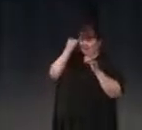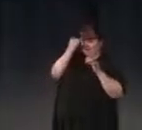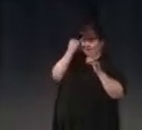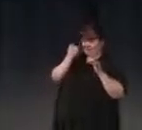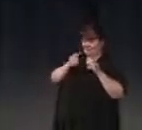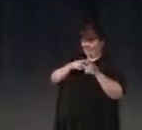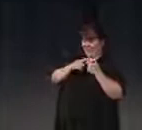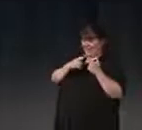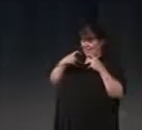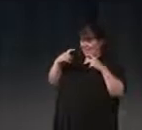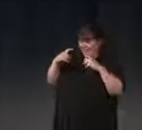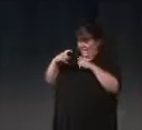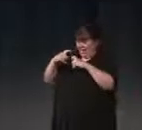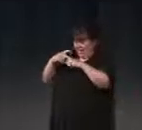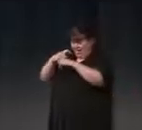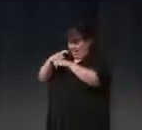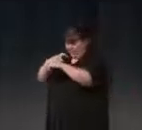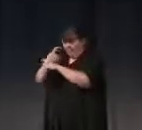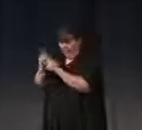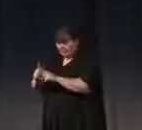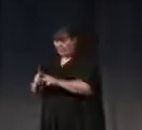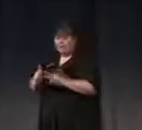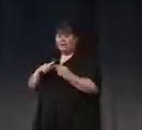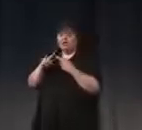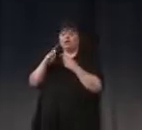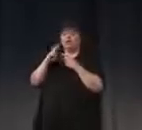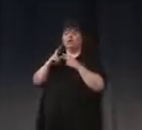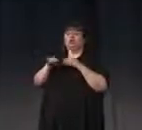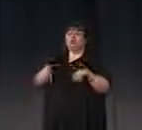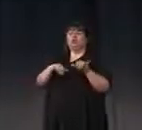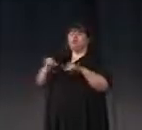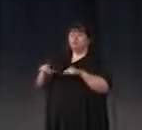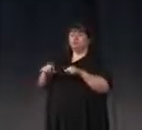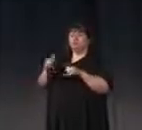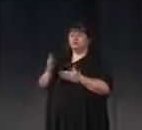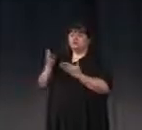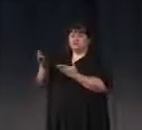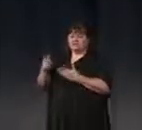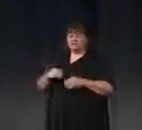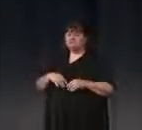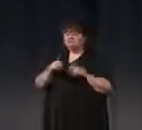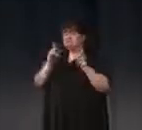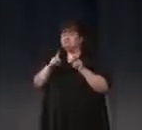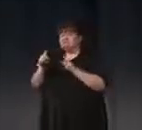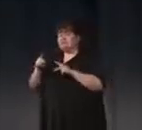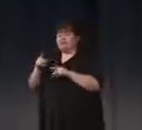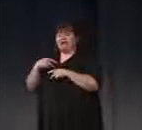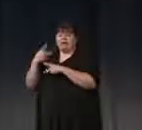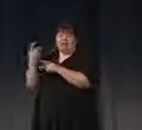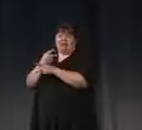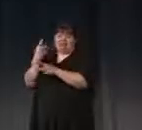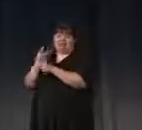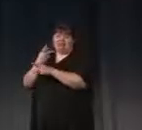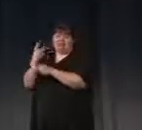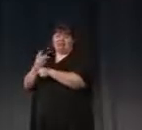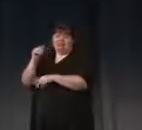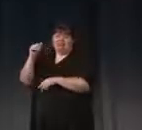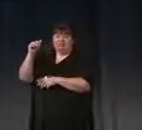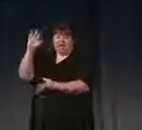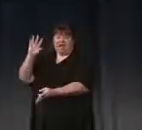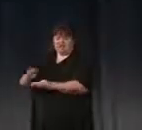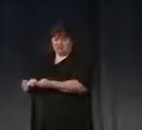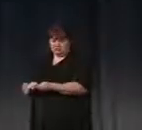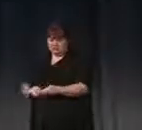by this uniform and symmetrical combination that is analogous to arithmetical multiplication. So he thought human